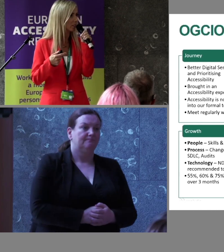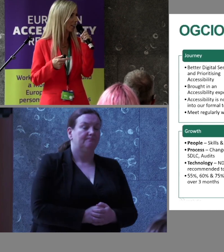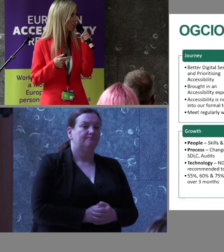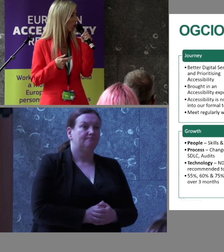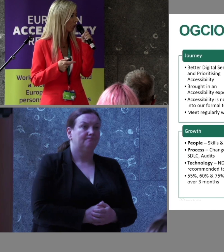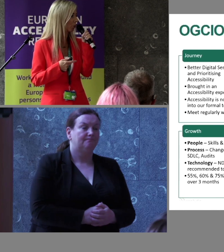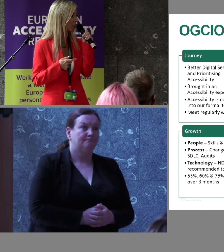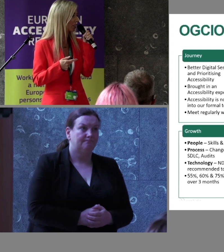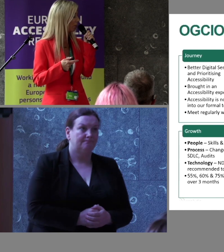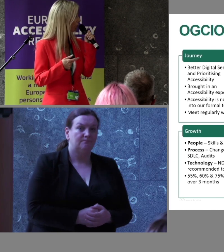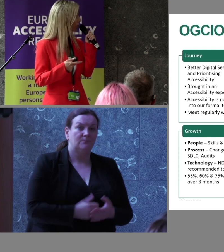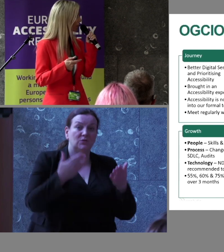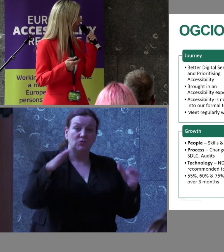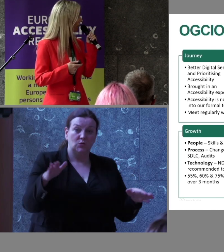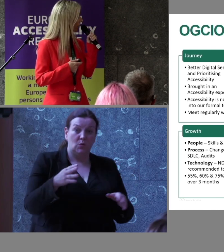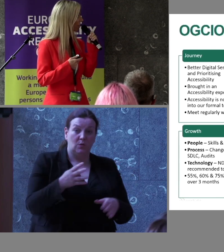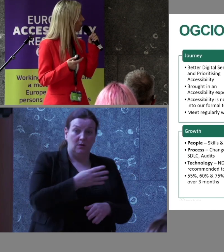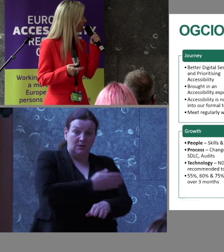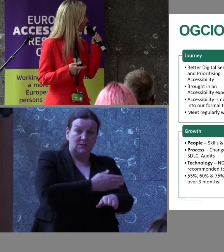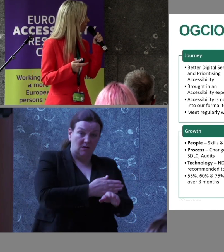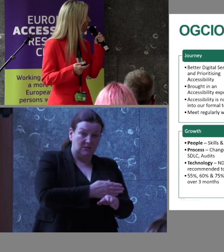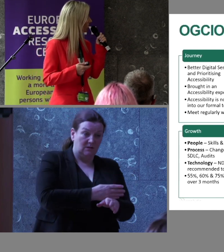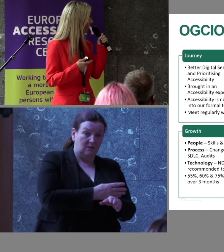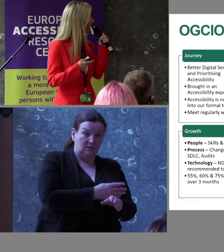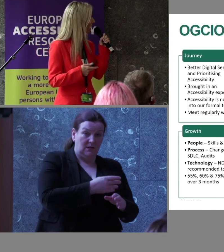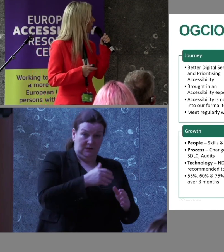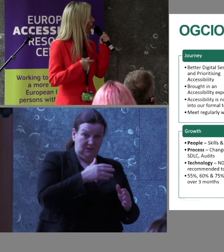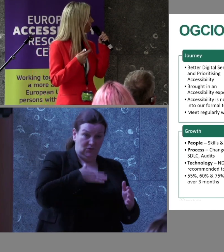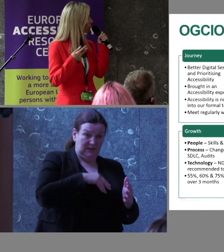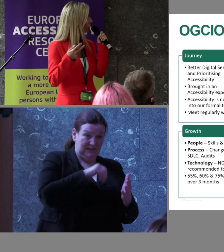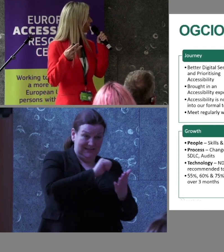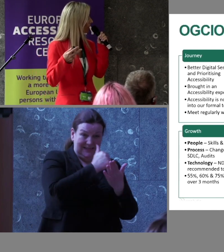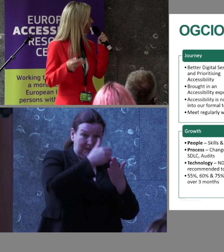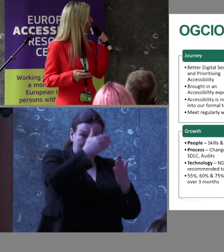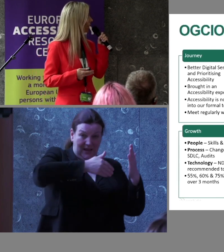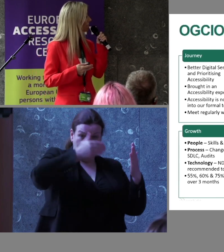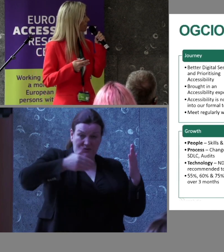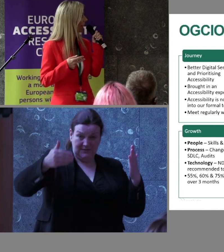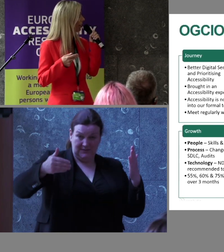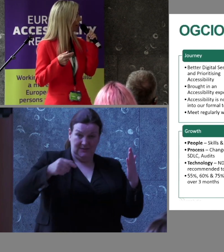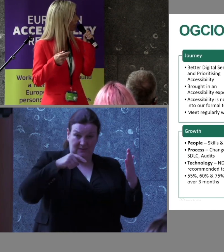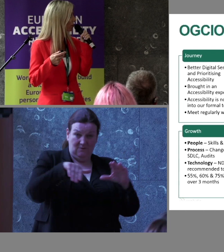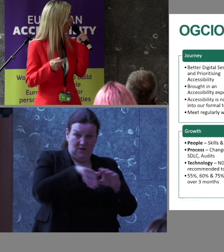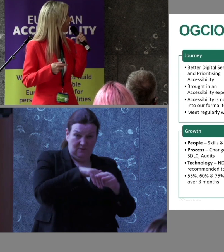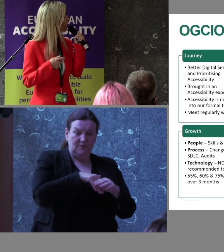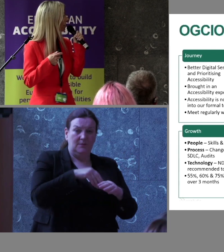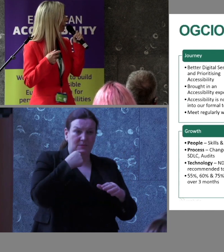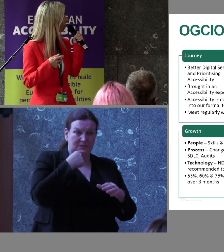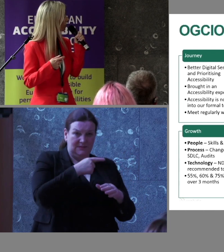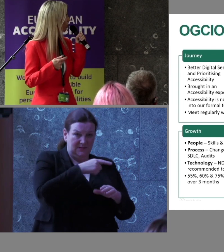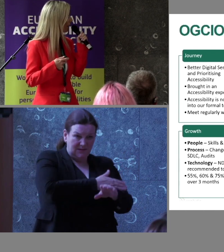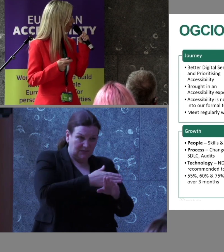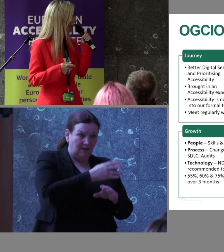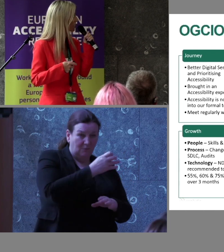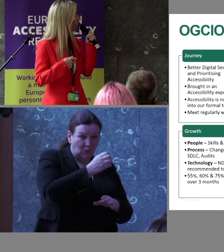starting off at a 40%, there is only 16 pages in that, but it's just the same practice, and the policies, and